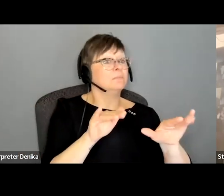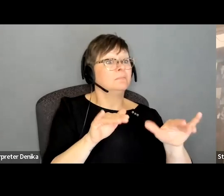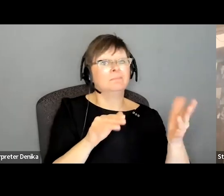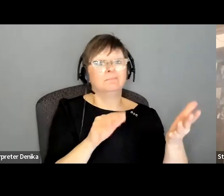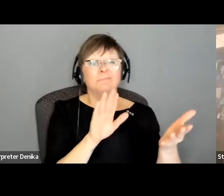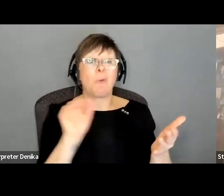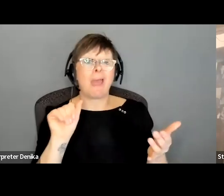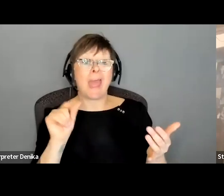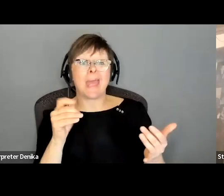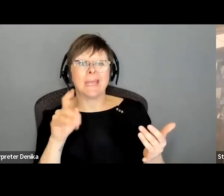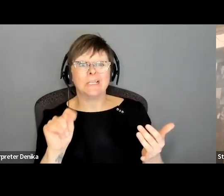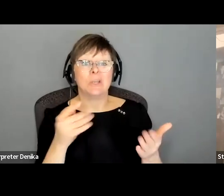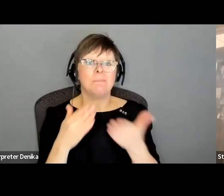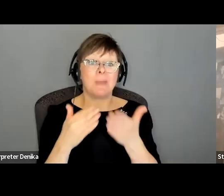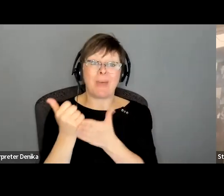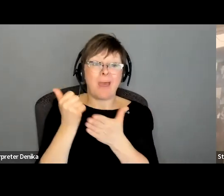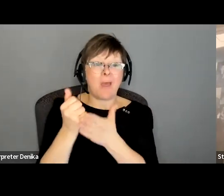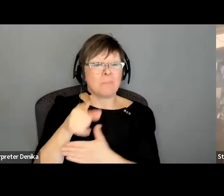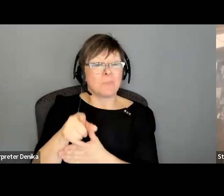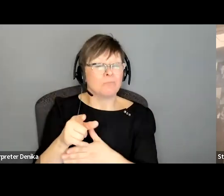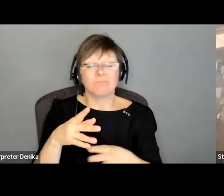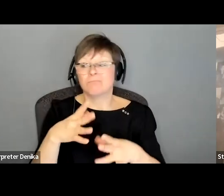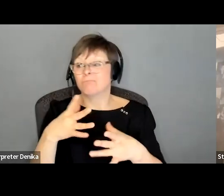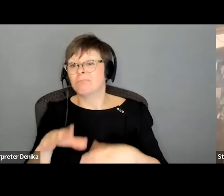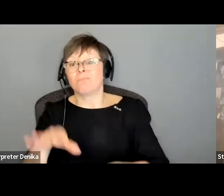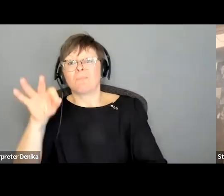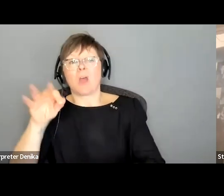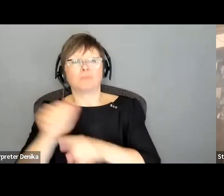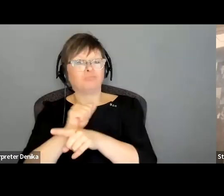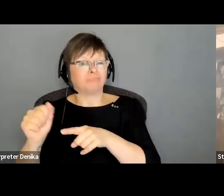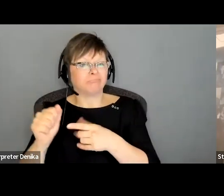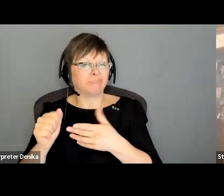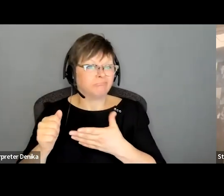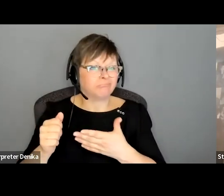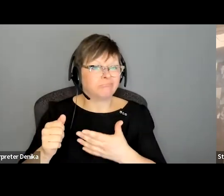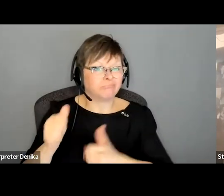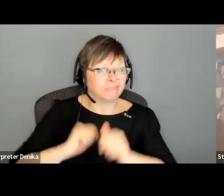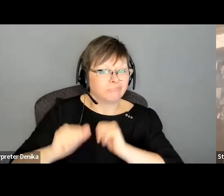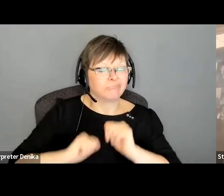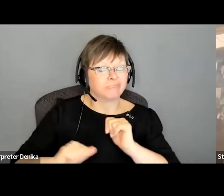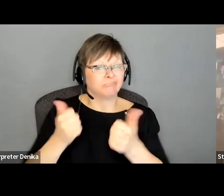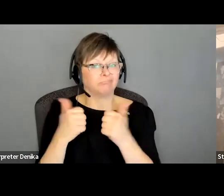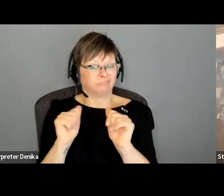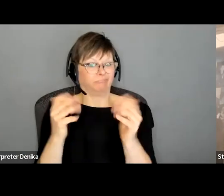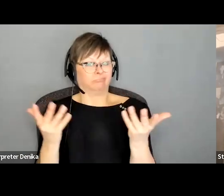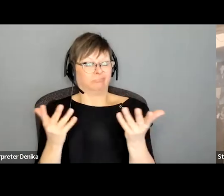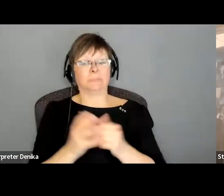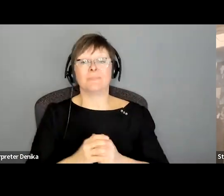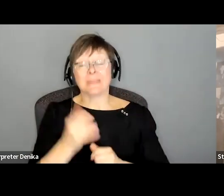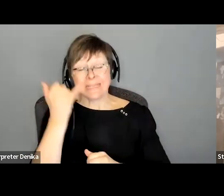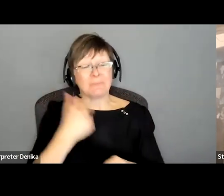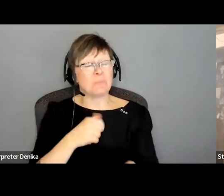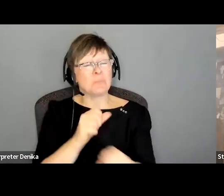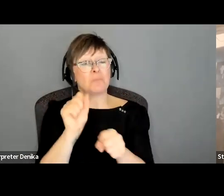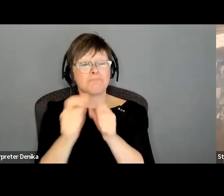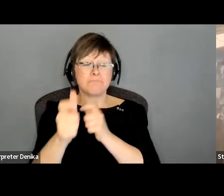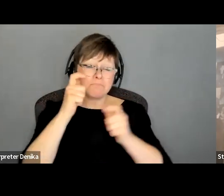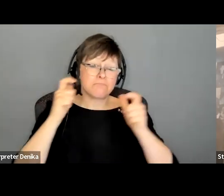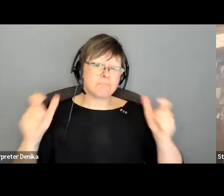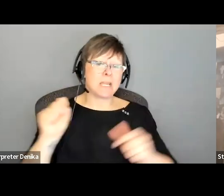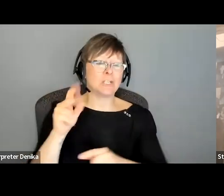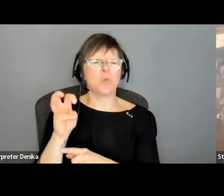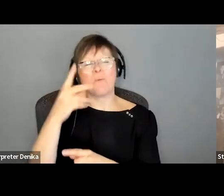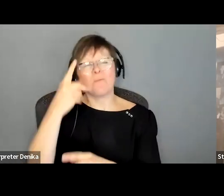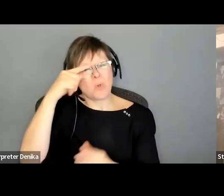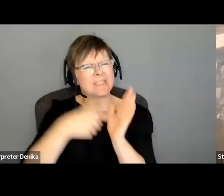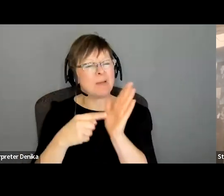to accomplish that but if i'm working on a a very big show you know like say when we did something like lord of the rings